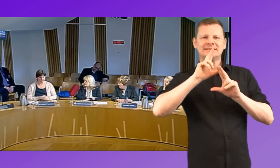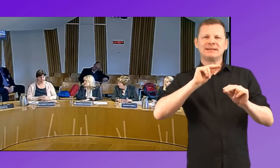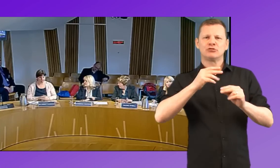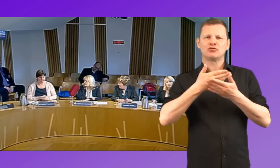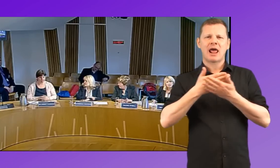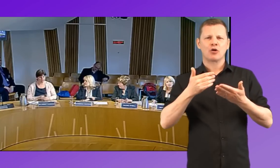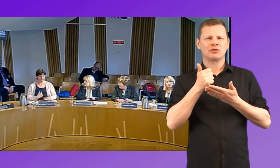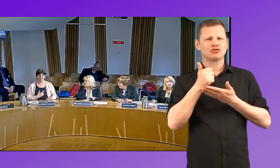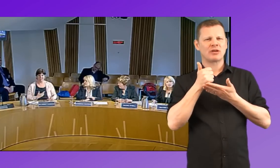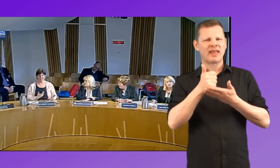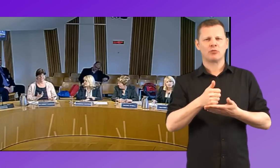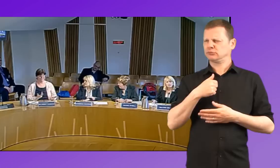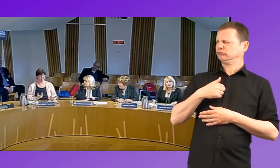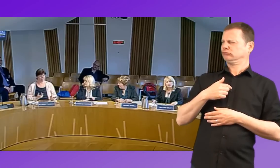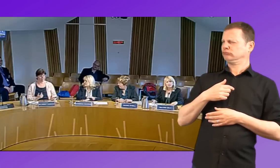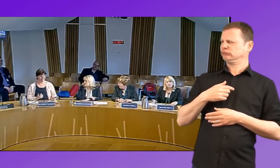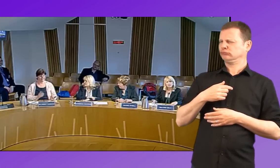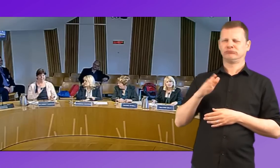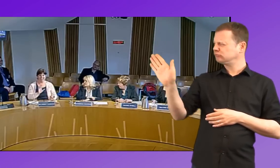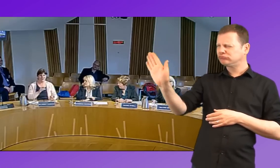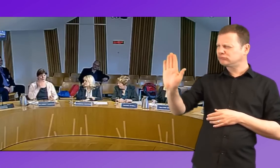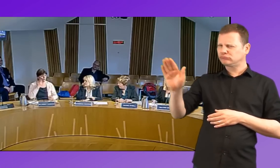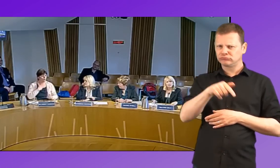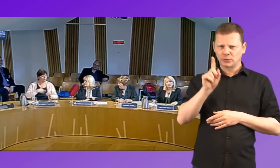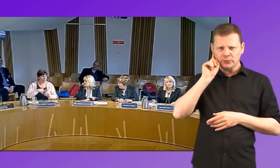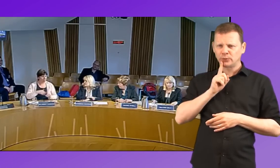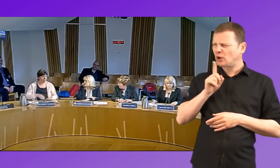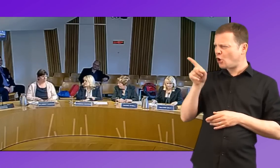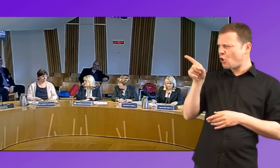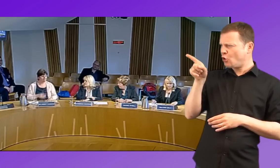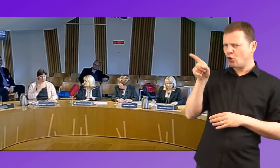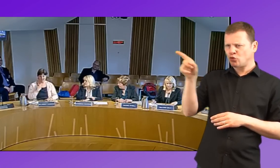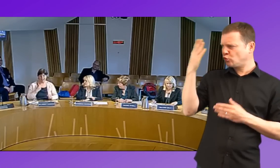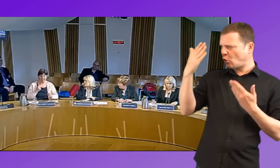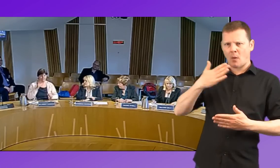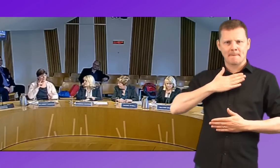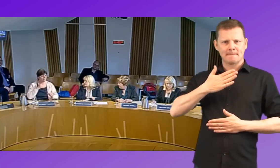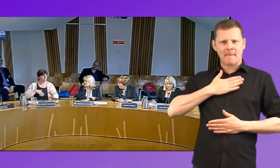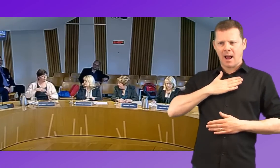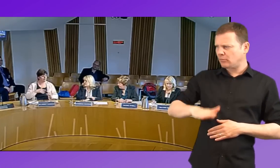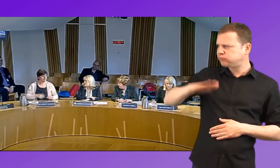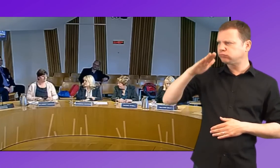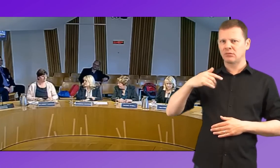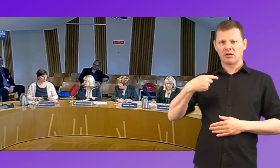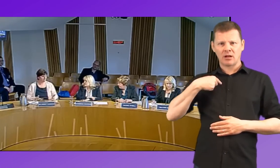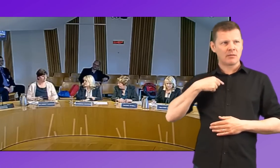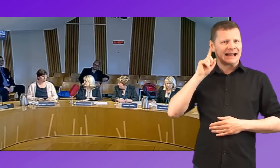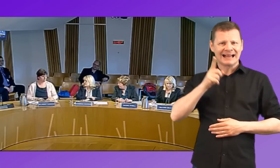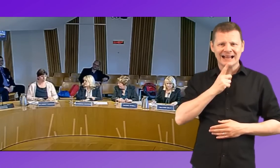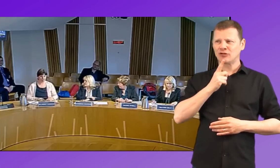language therapist, even though they're perfectly hearing. Which I thought, hang on a second. You don't know my background. You don't know who I am. I'm, from a